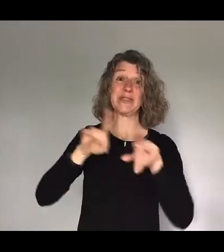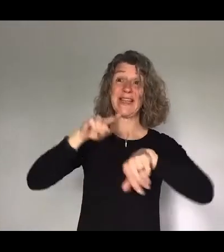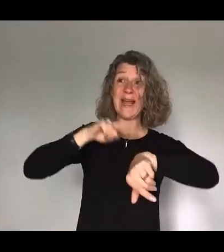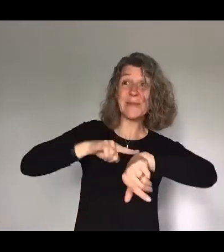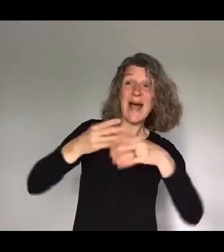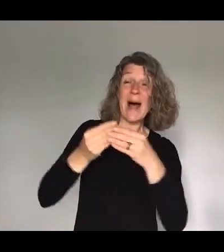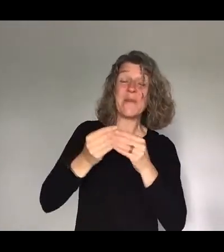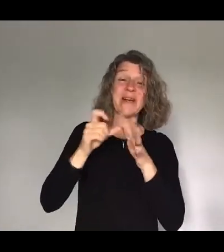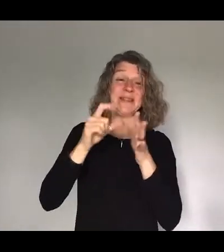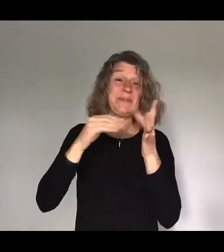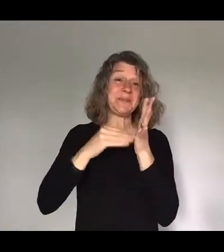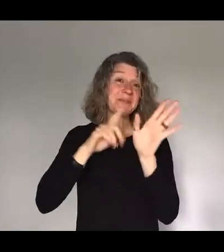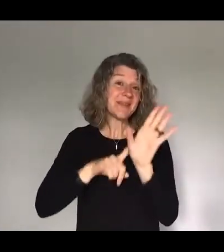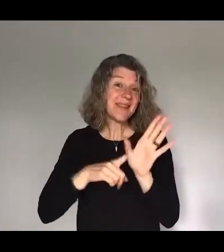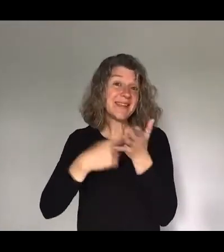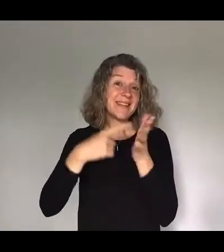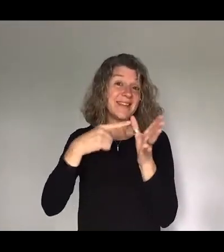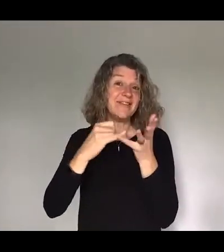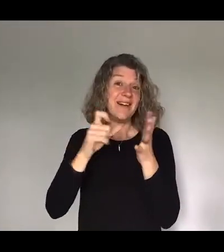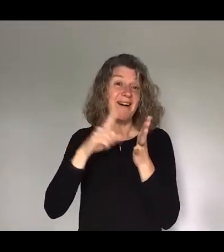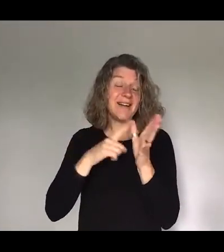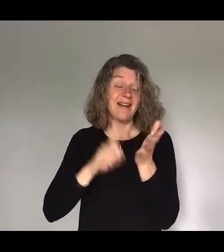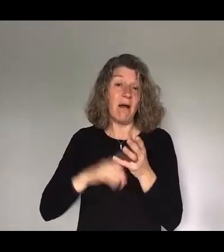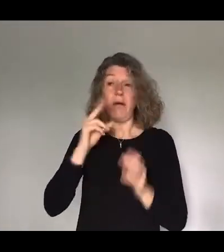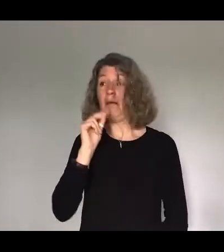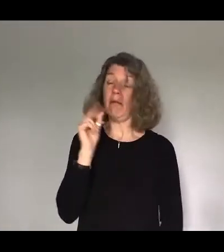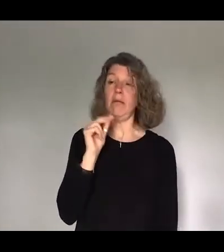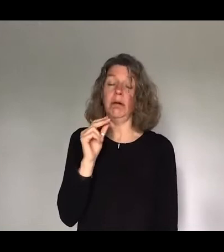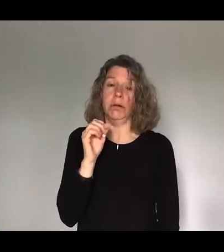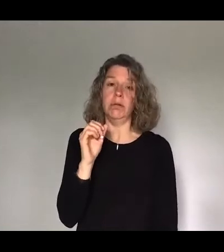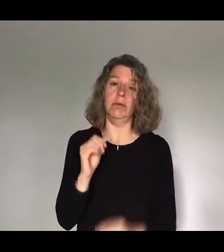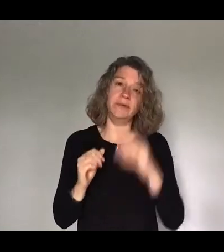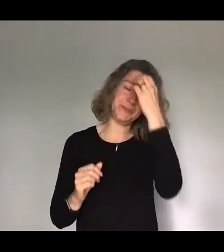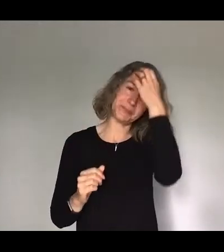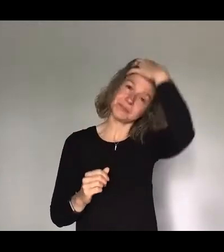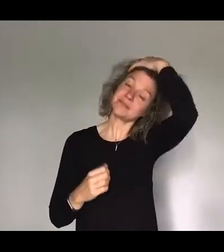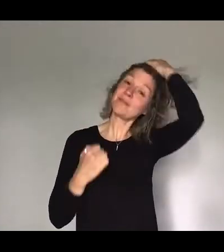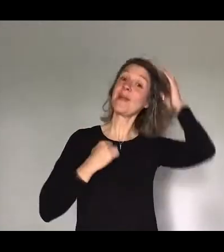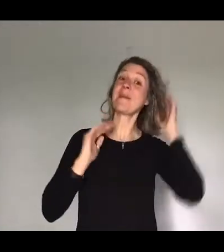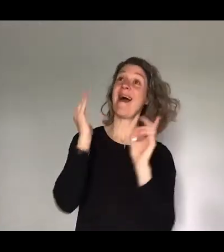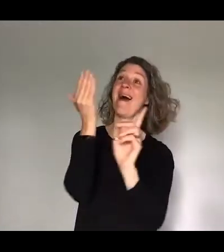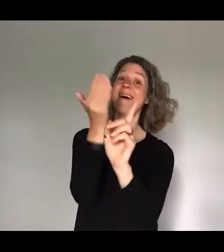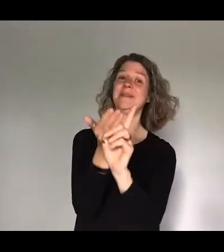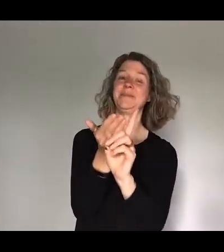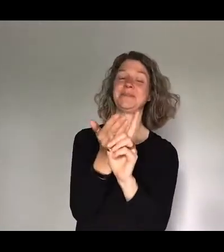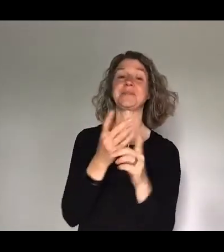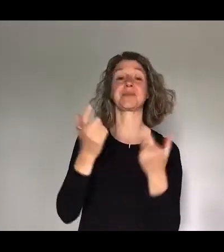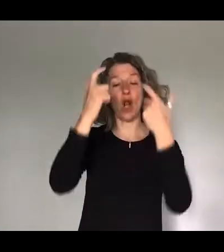Wiley Governorby he was here earlier I so embarrassed and that is one of my life goals and in lockdown I had a bit of spare